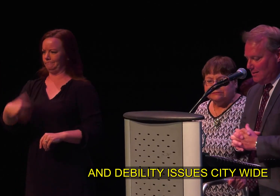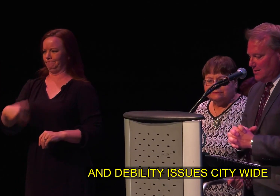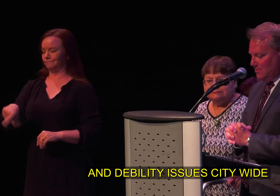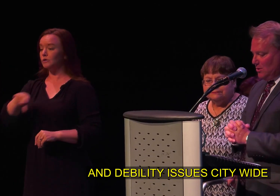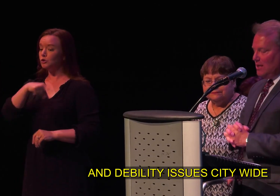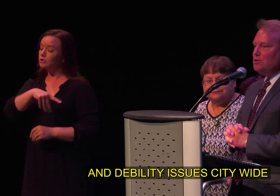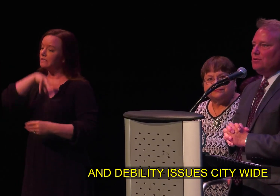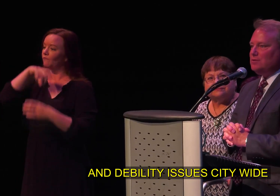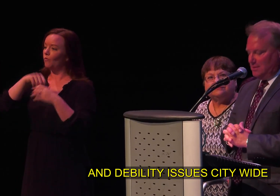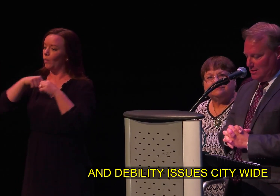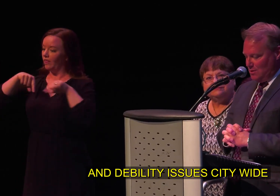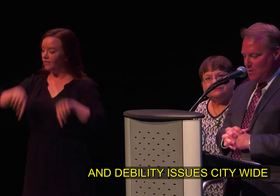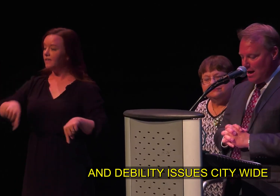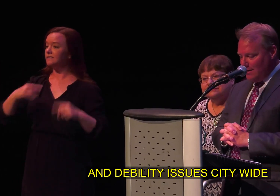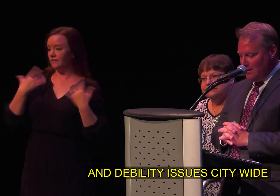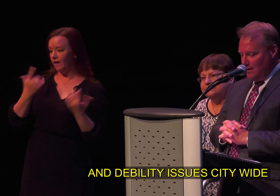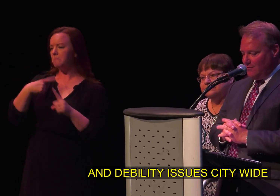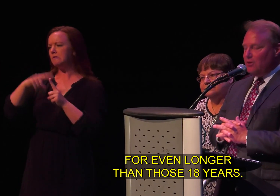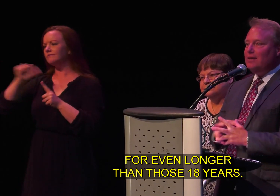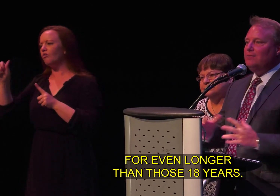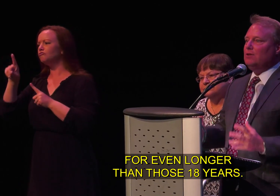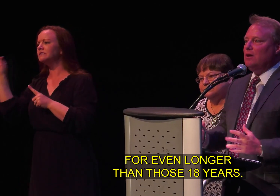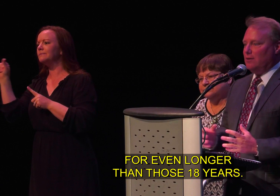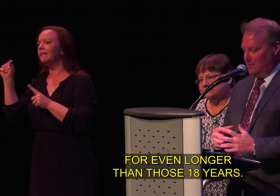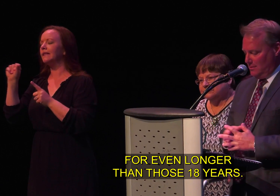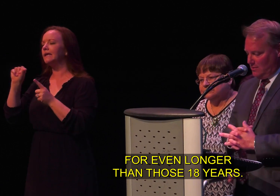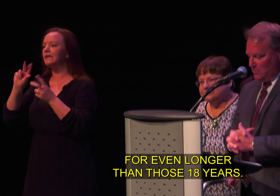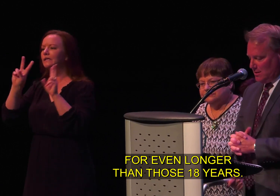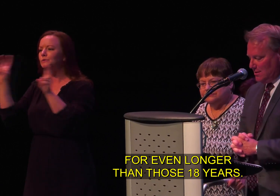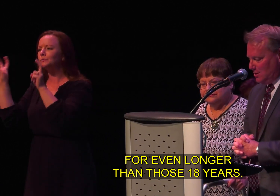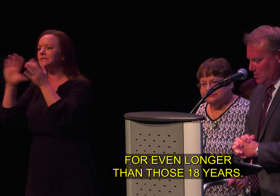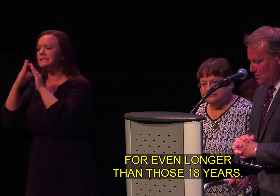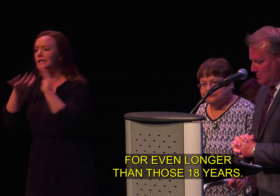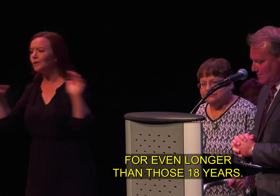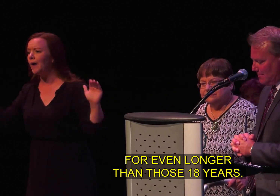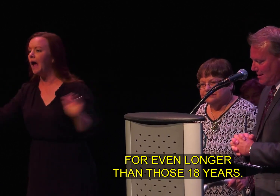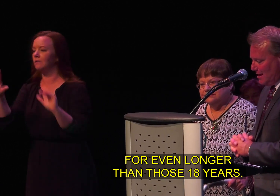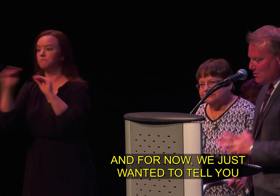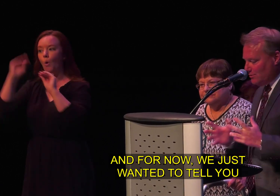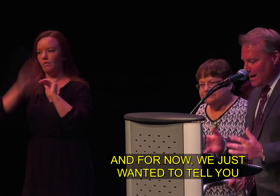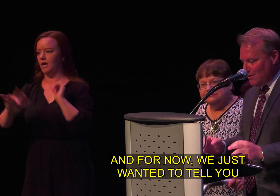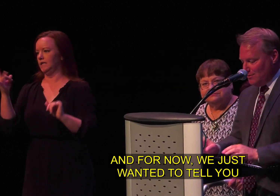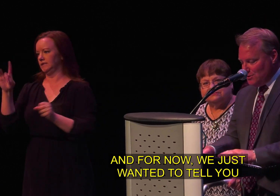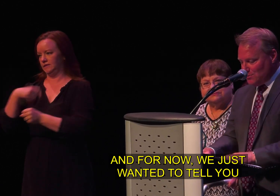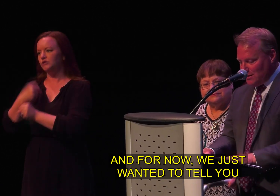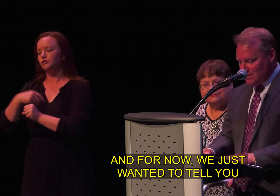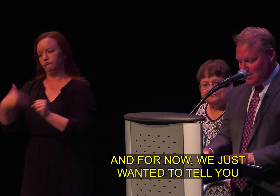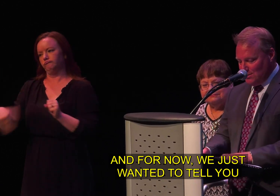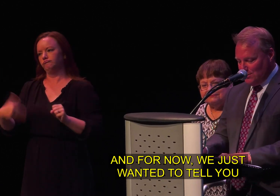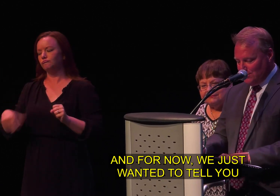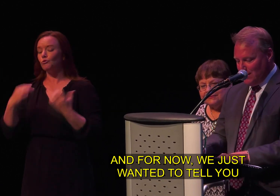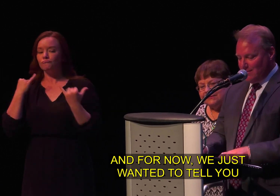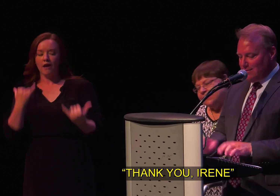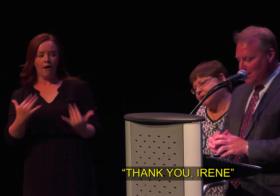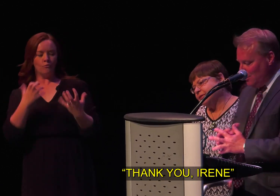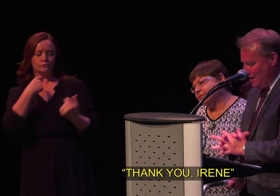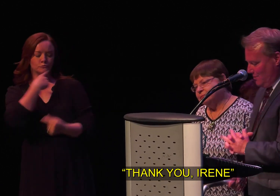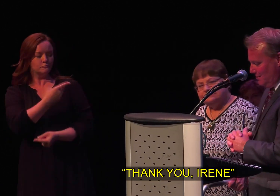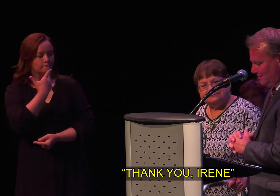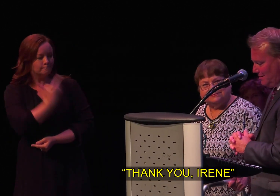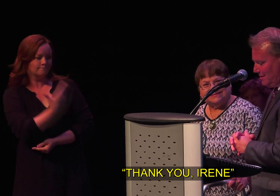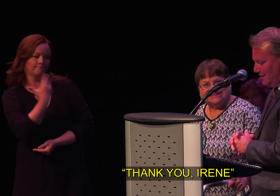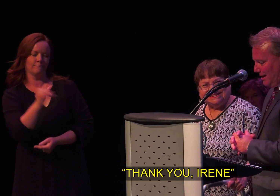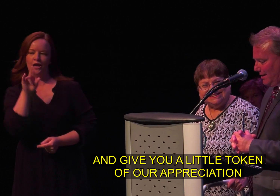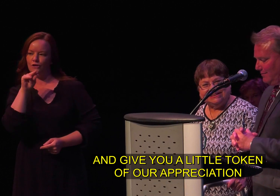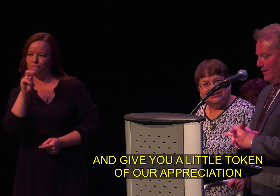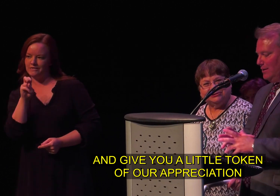this event and disability issues citywide for even longer than those 18 years and so now we just wanted to tell you thank you